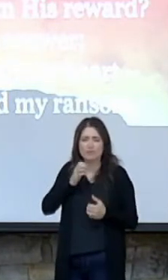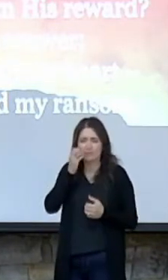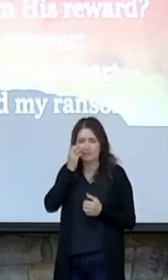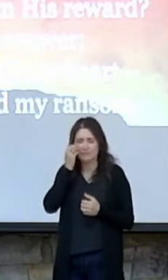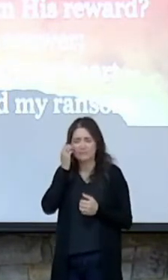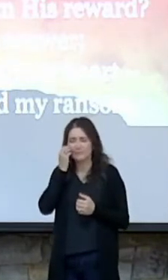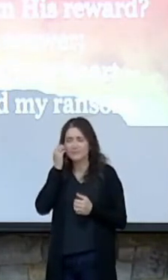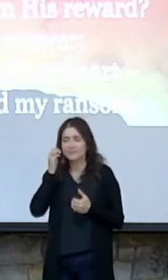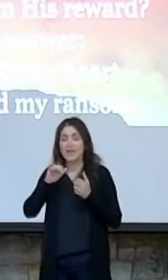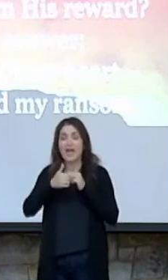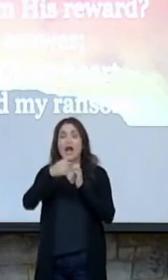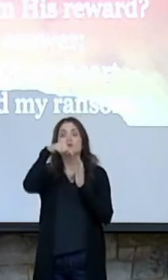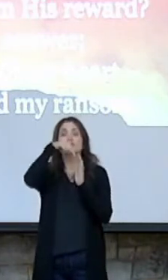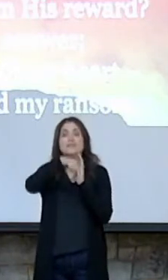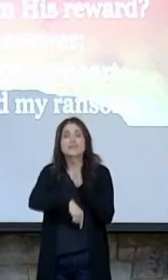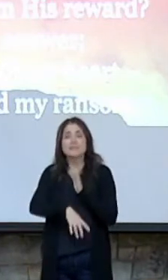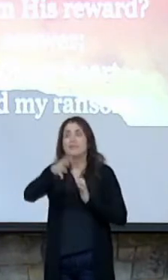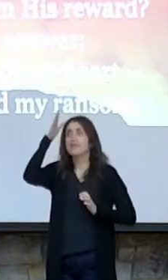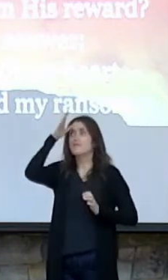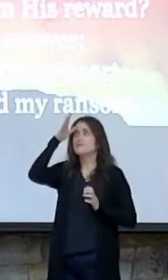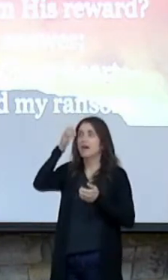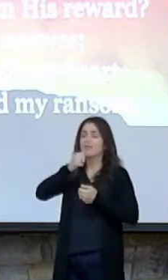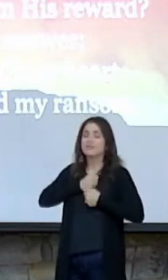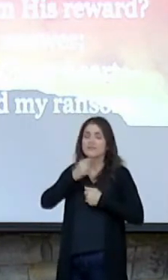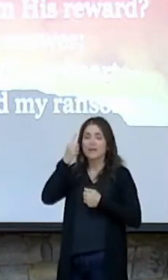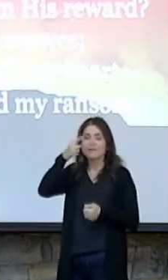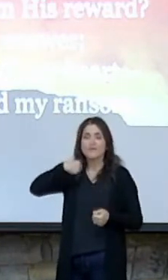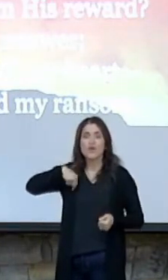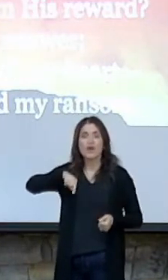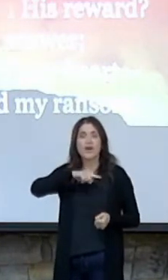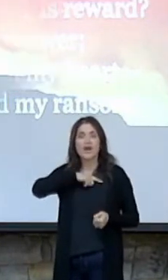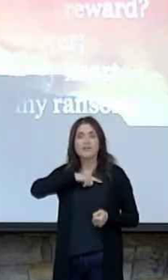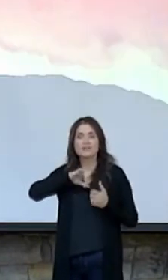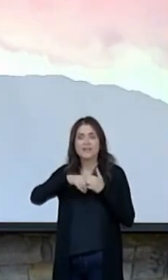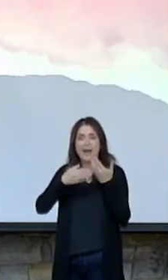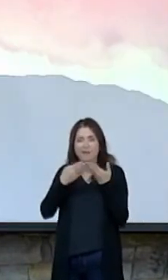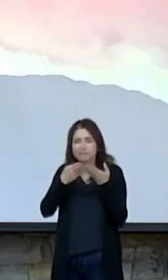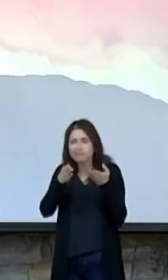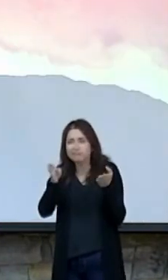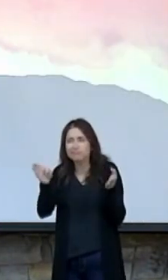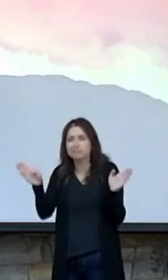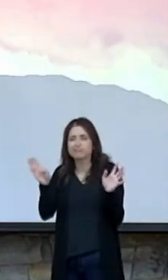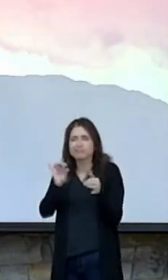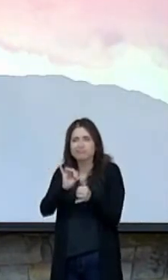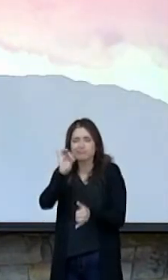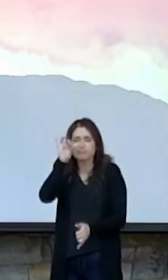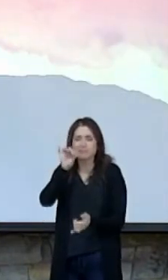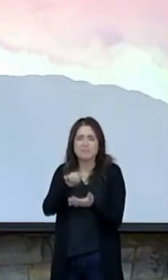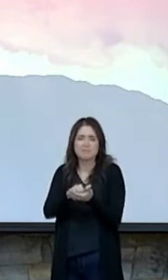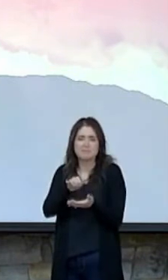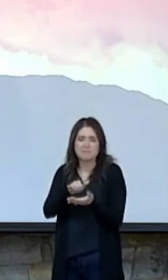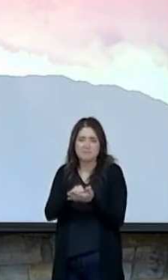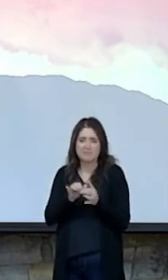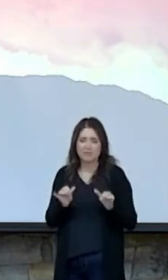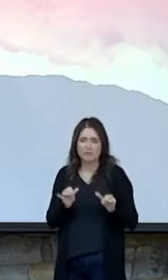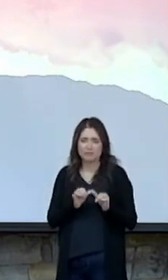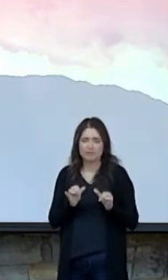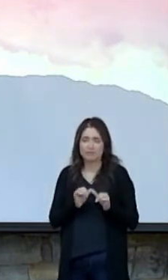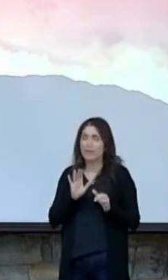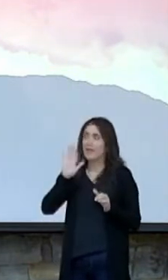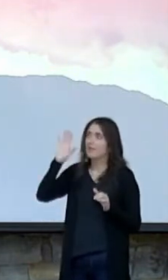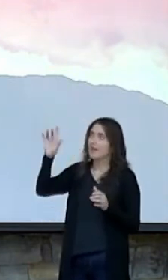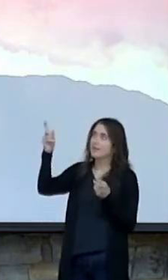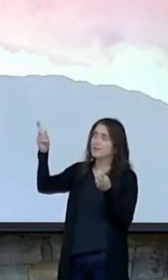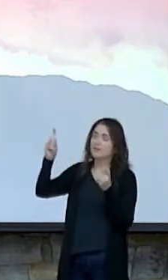how deep the Father's love for us how vast beyond all measure that he should give